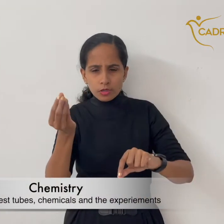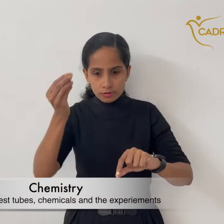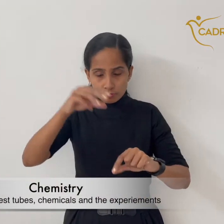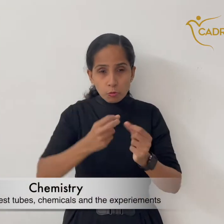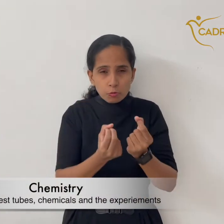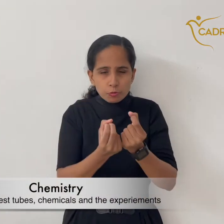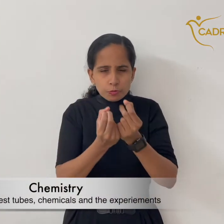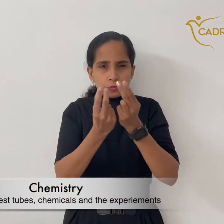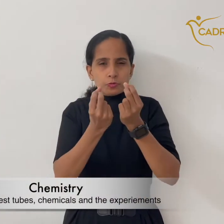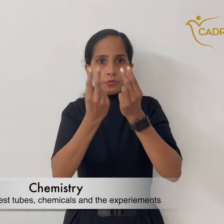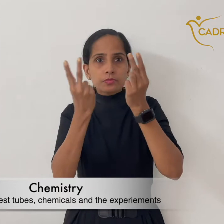Chemistry